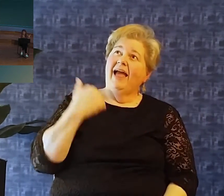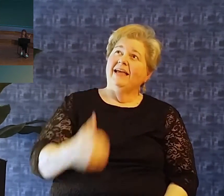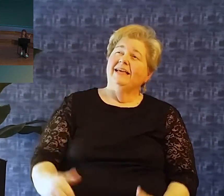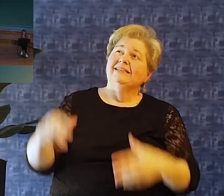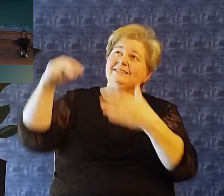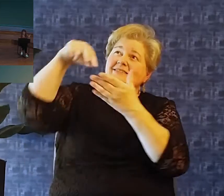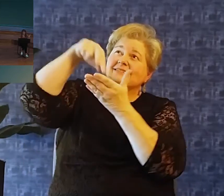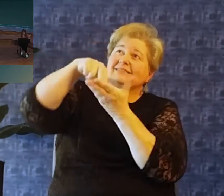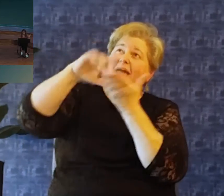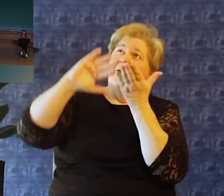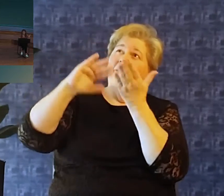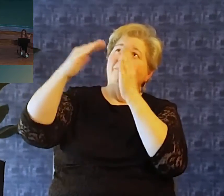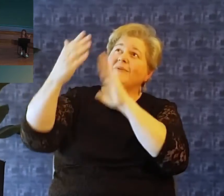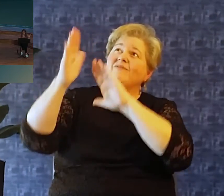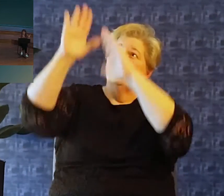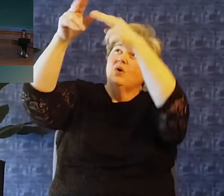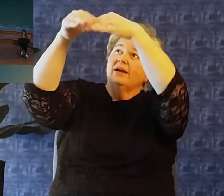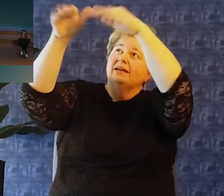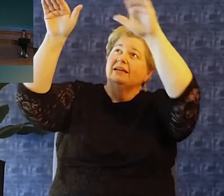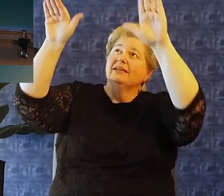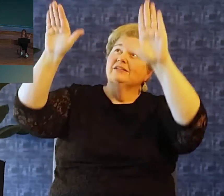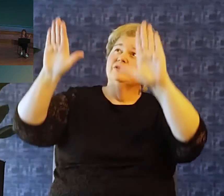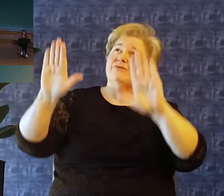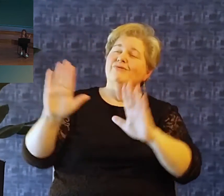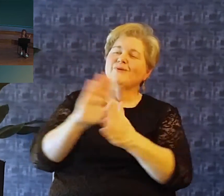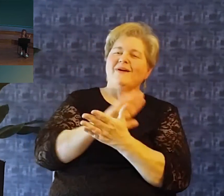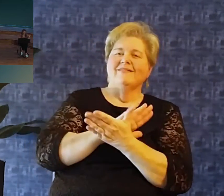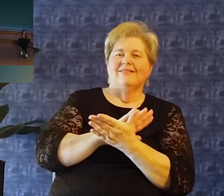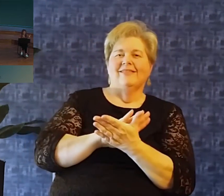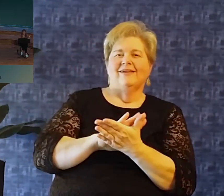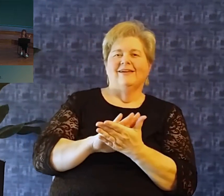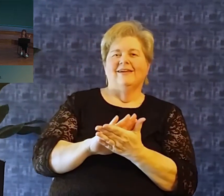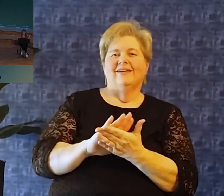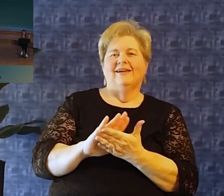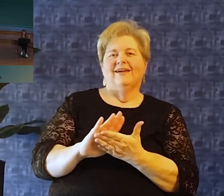Faultless to stand before the throne